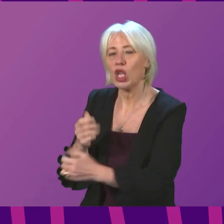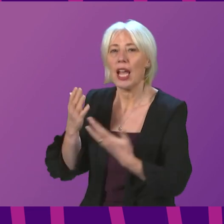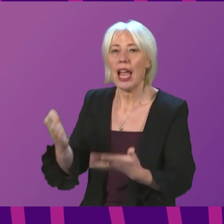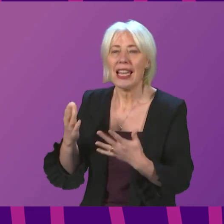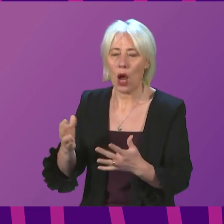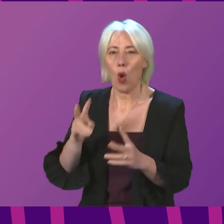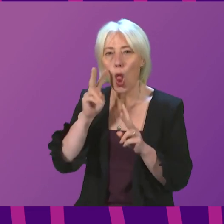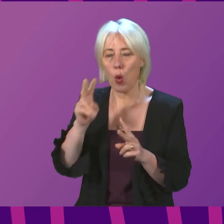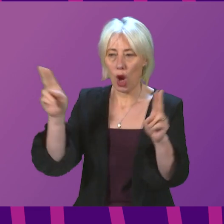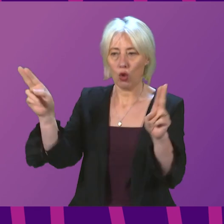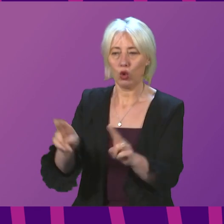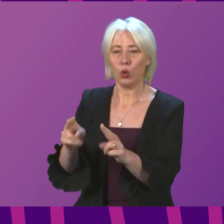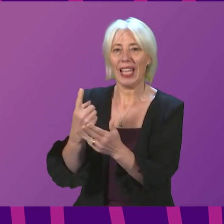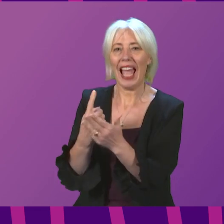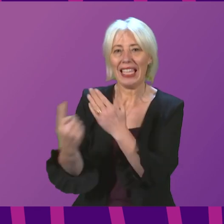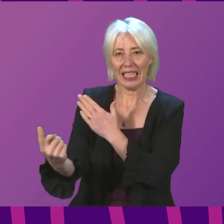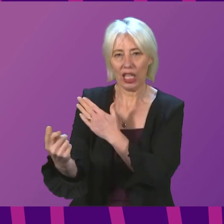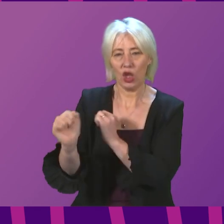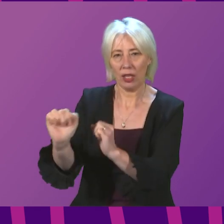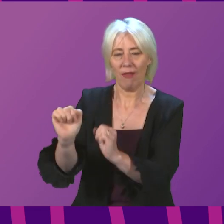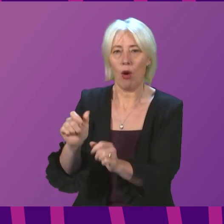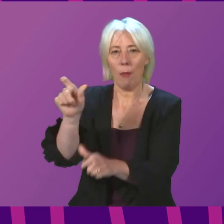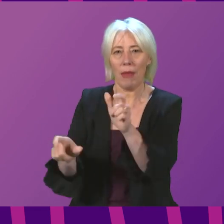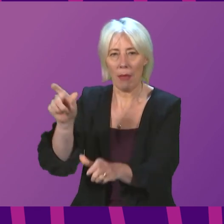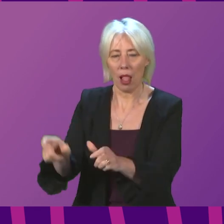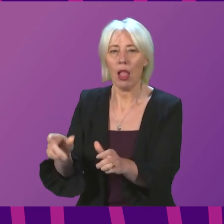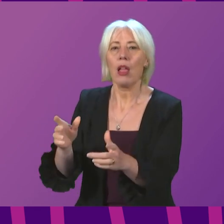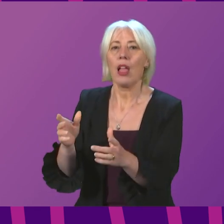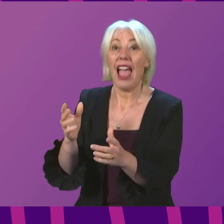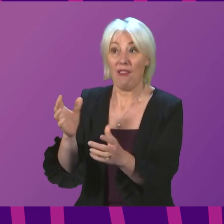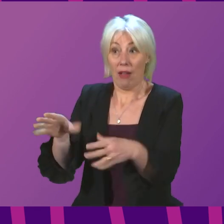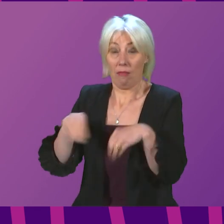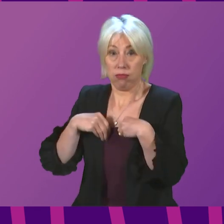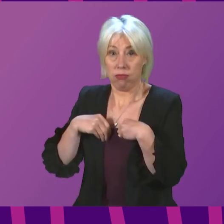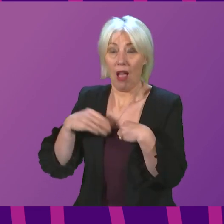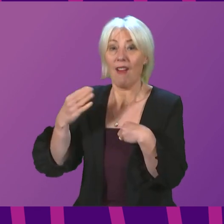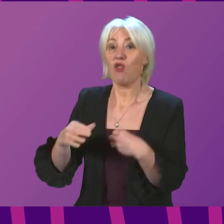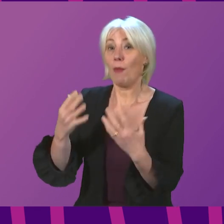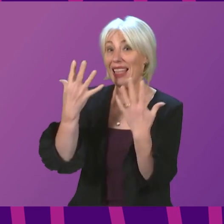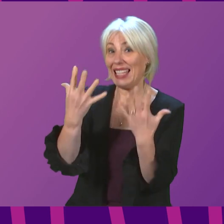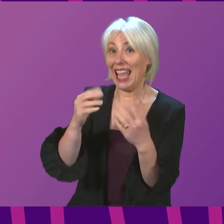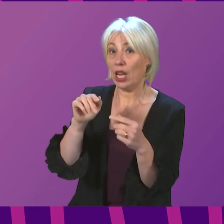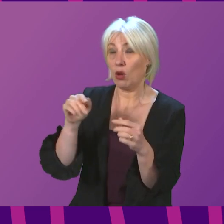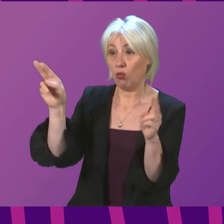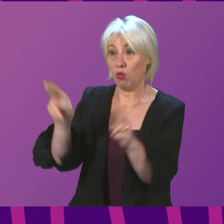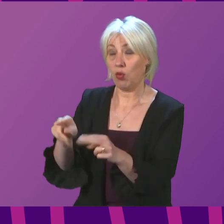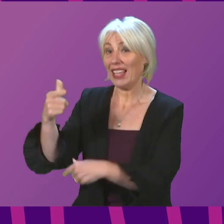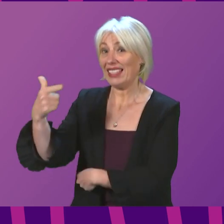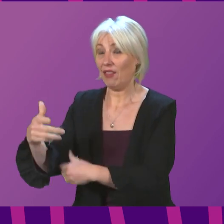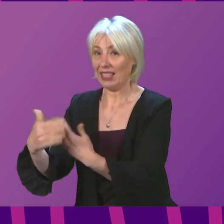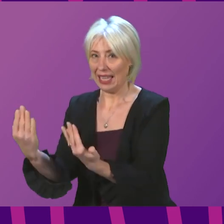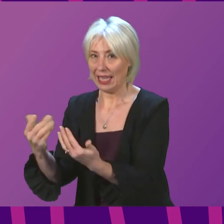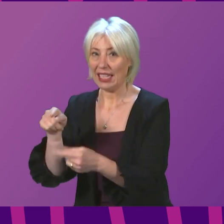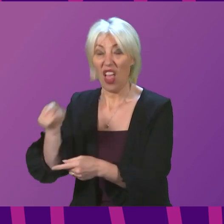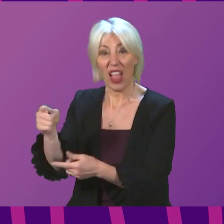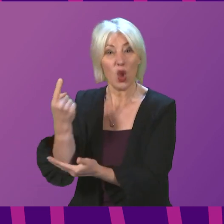on reducing isolation for index cases from 10 days to seven days, it is not the only change that we